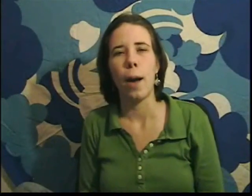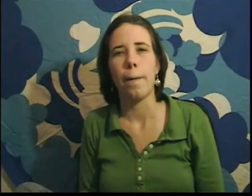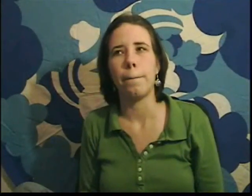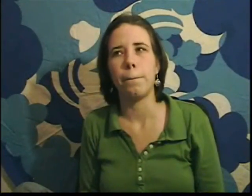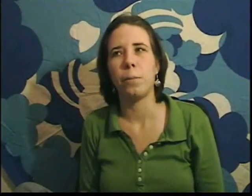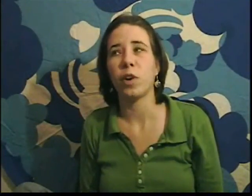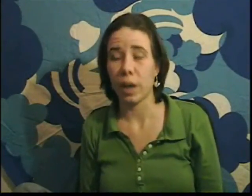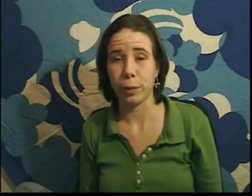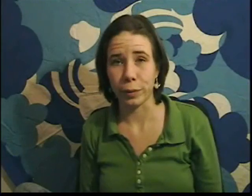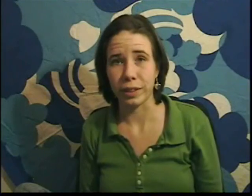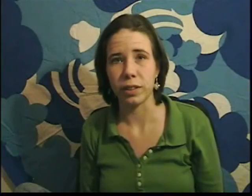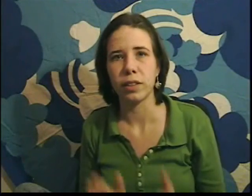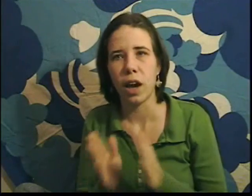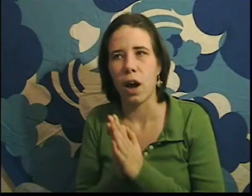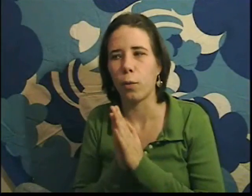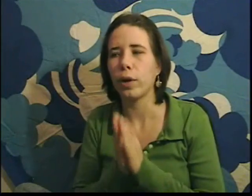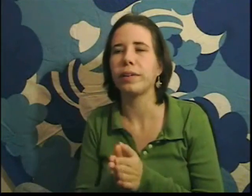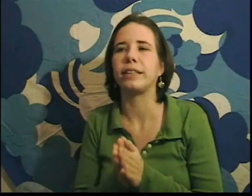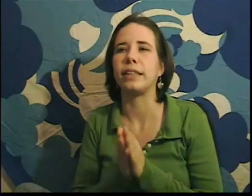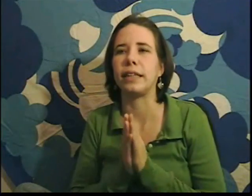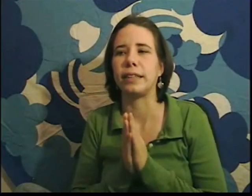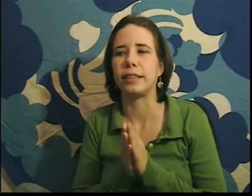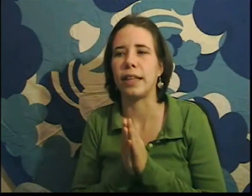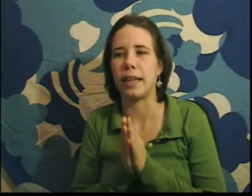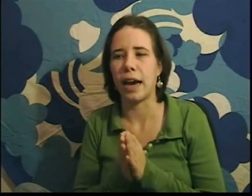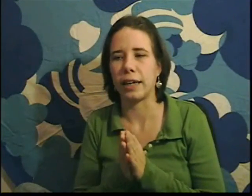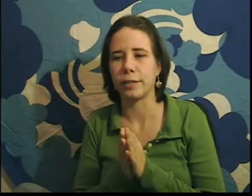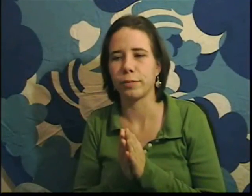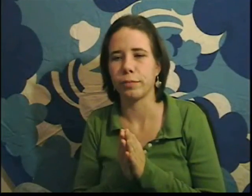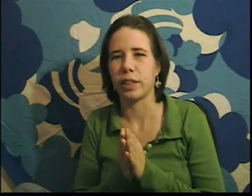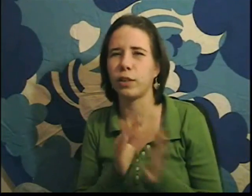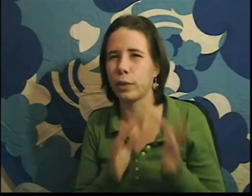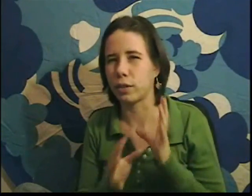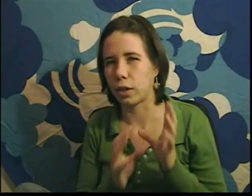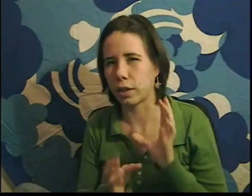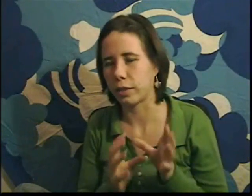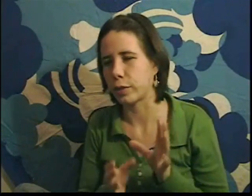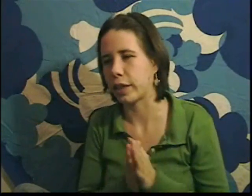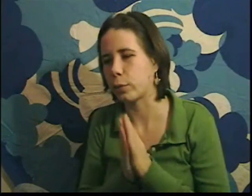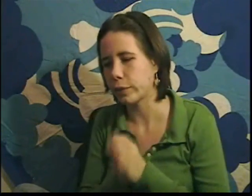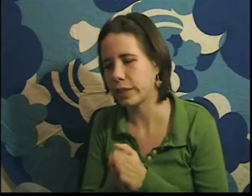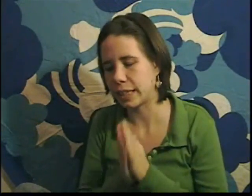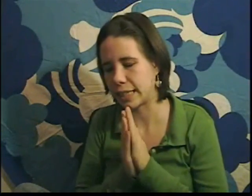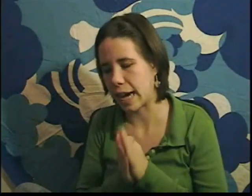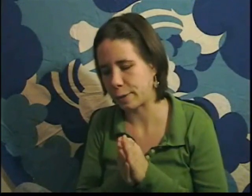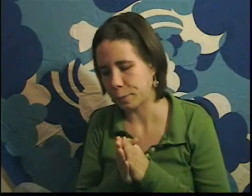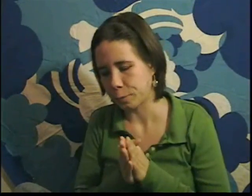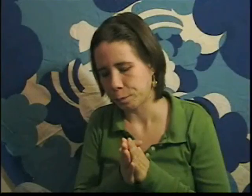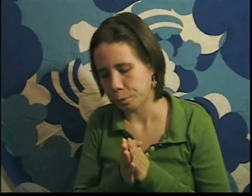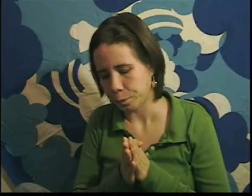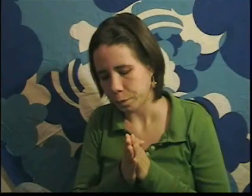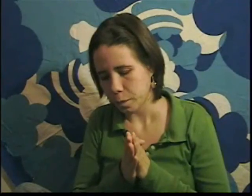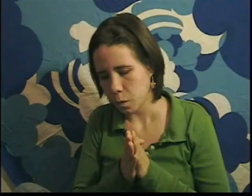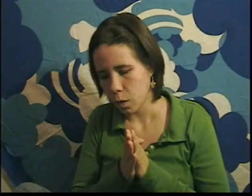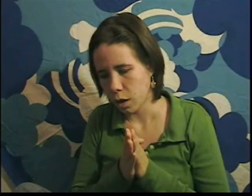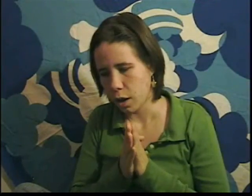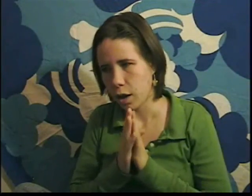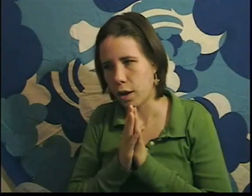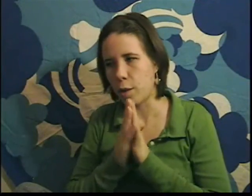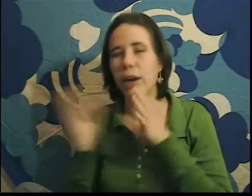for a couple of reasons. One reason is that, and these reasons are kind of related, one reason is that no